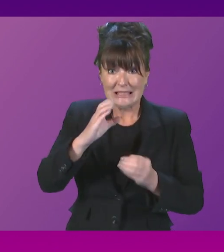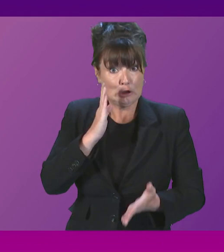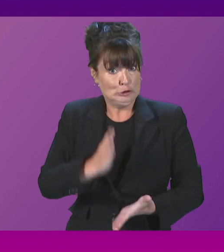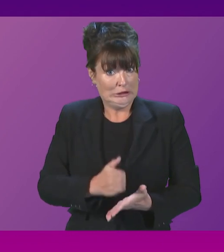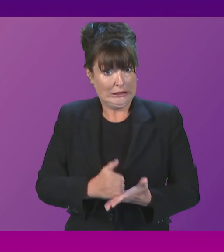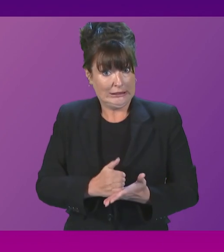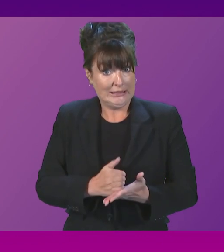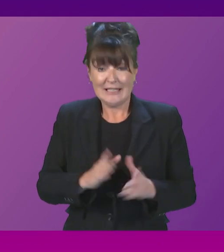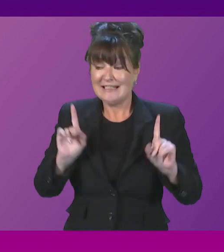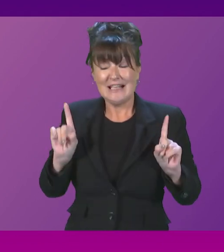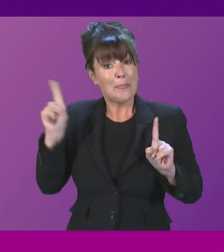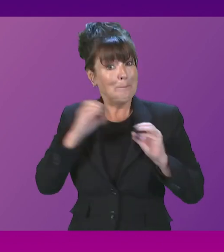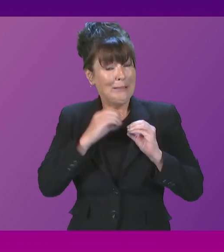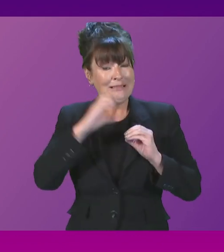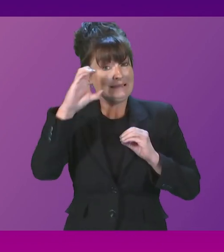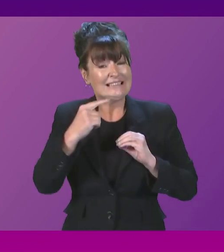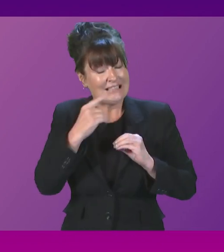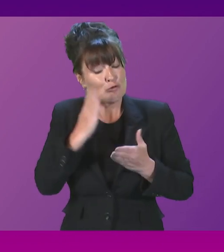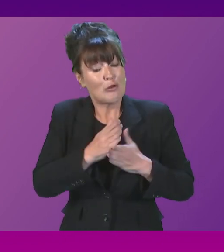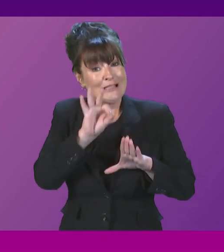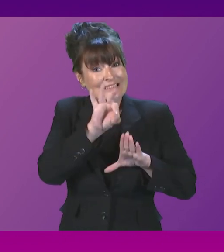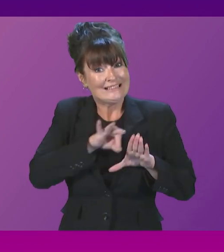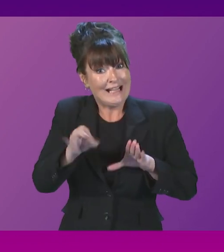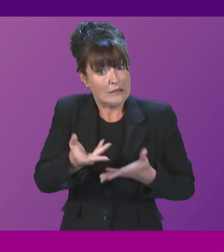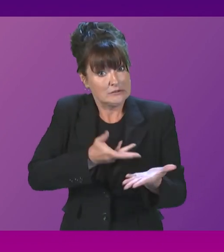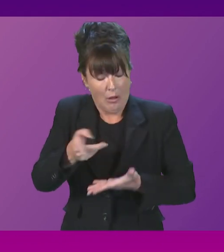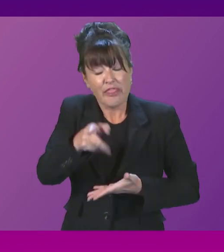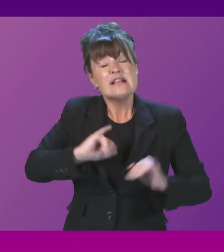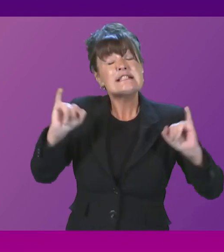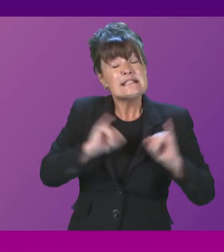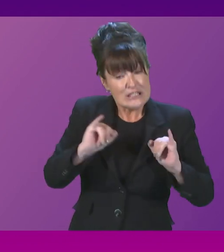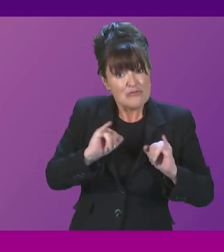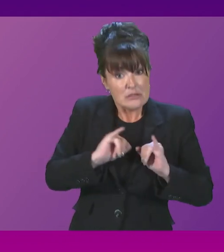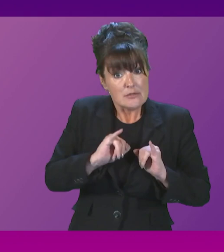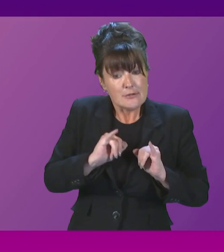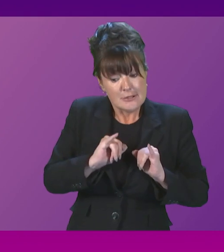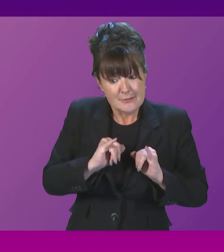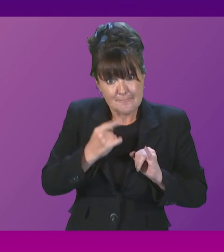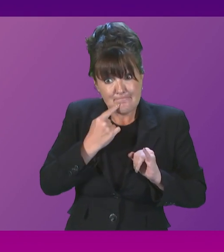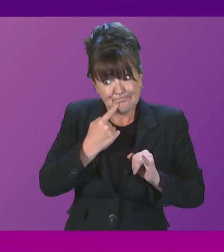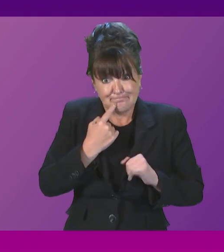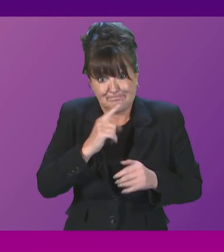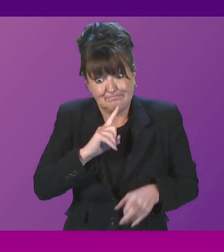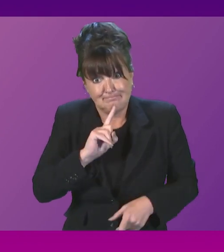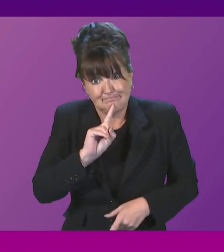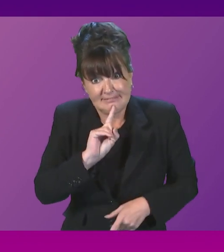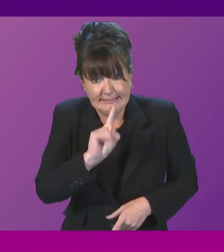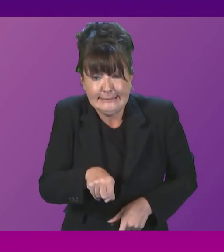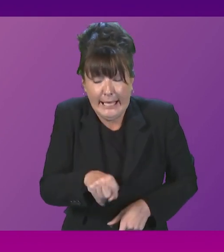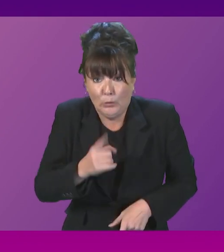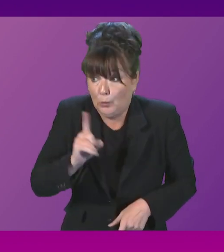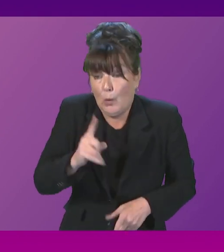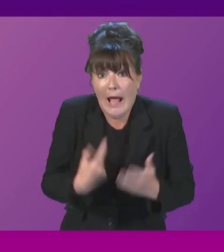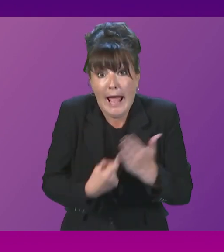design consultant. So, yes, these are serious allegations. They should be investigated in the normal way. And in the